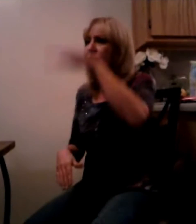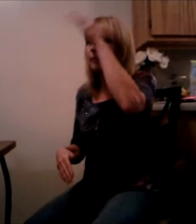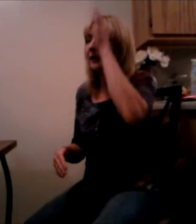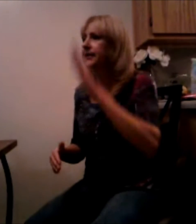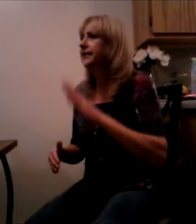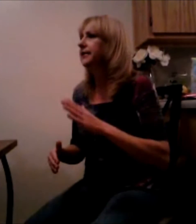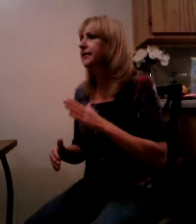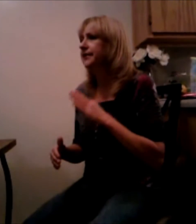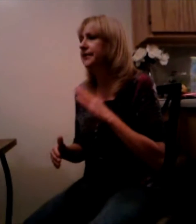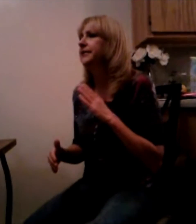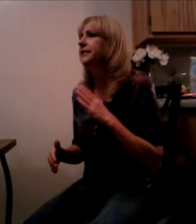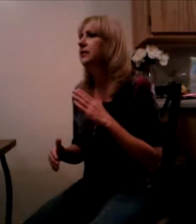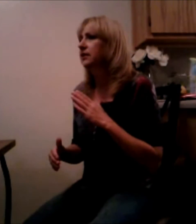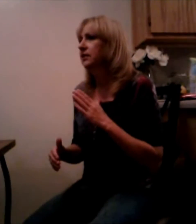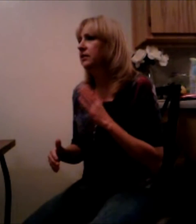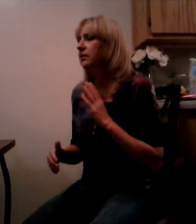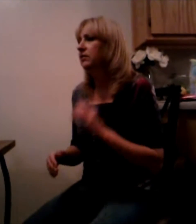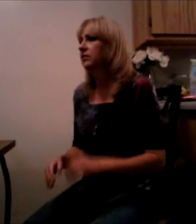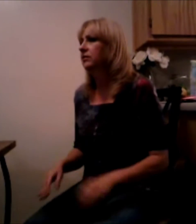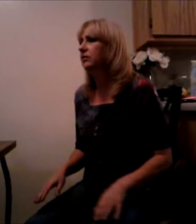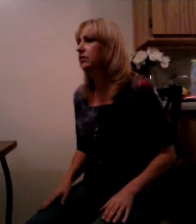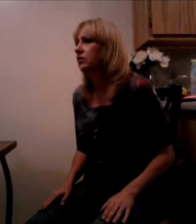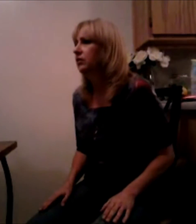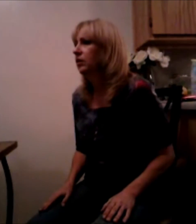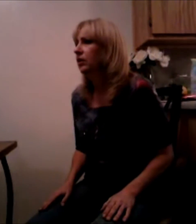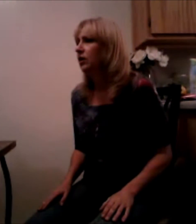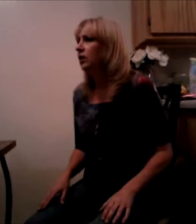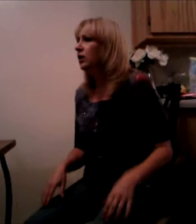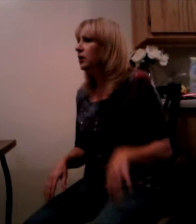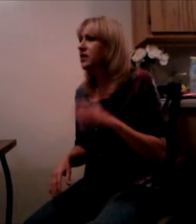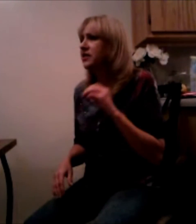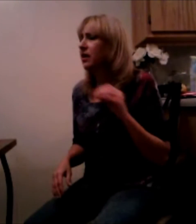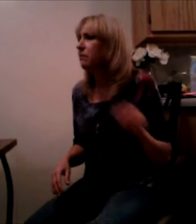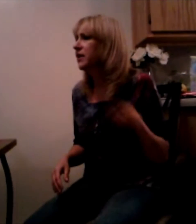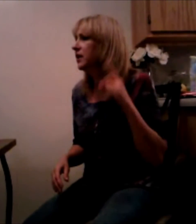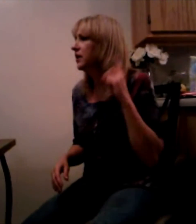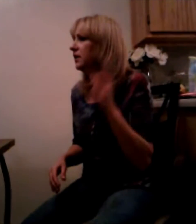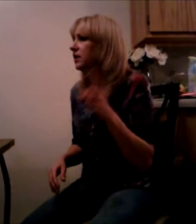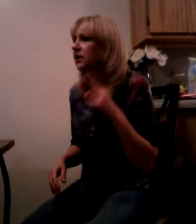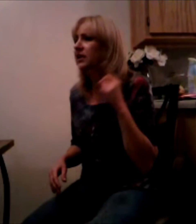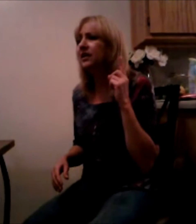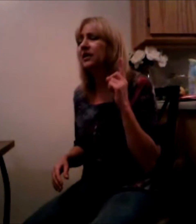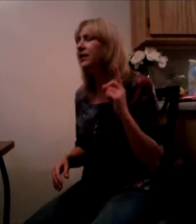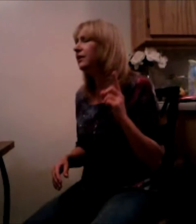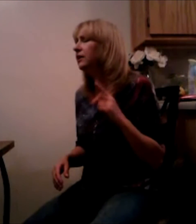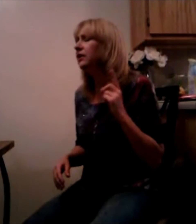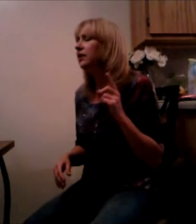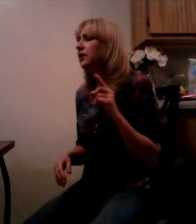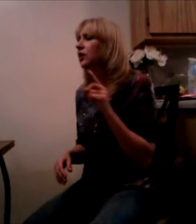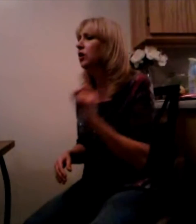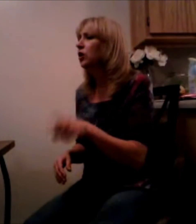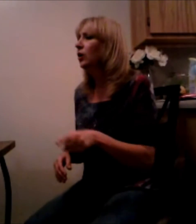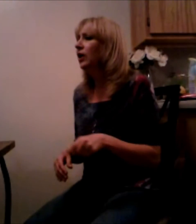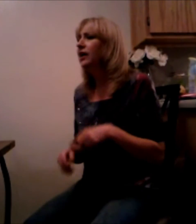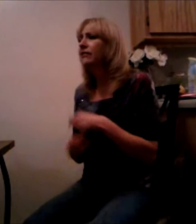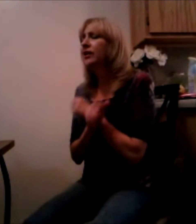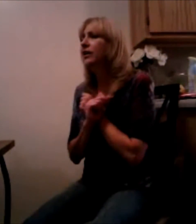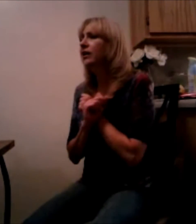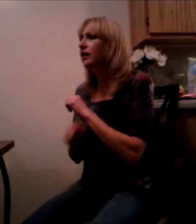Be something you love and understand